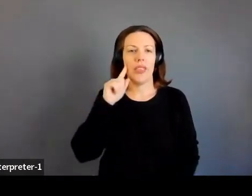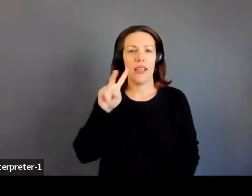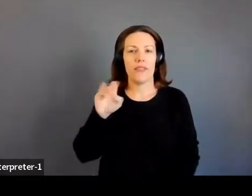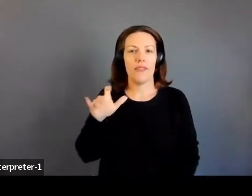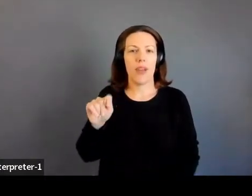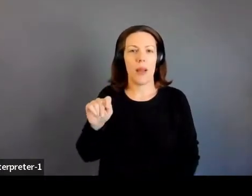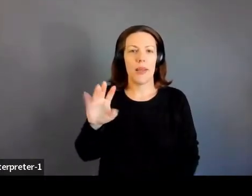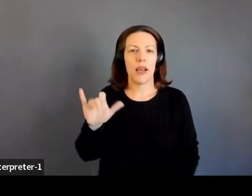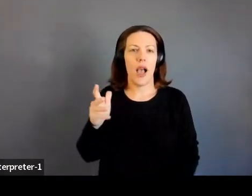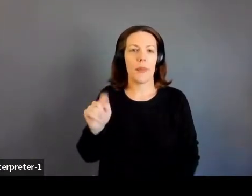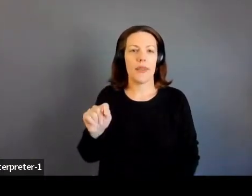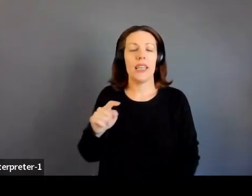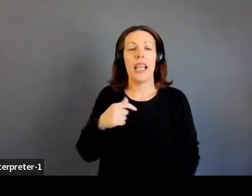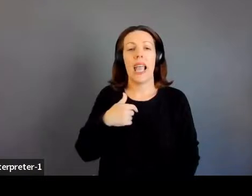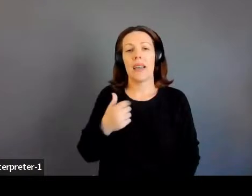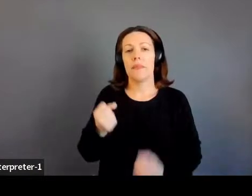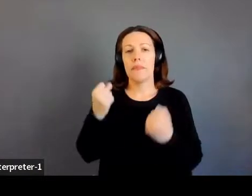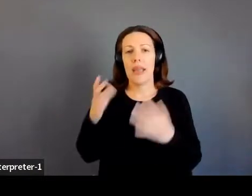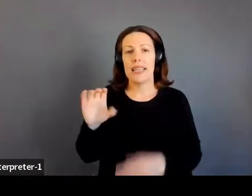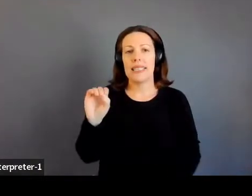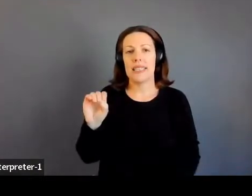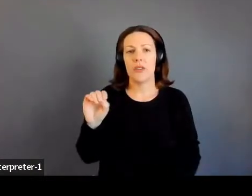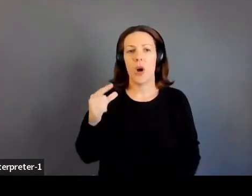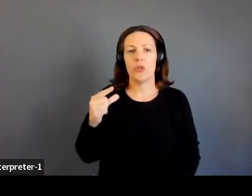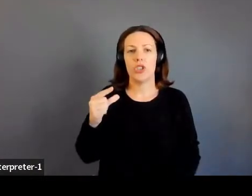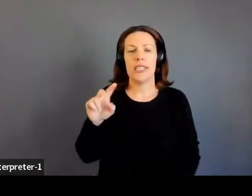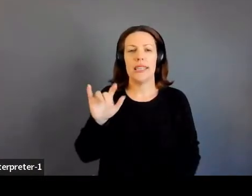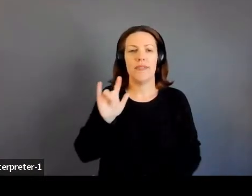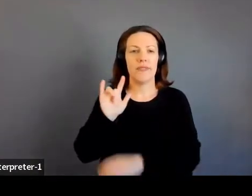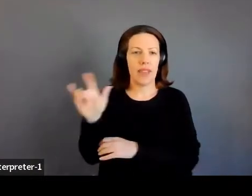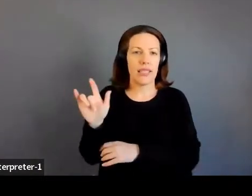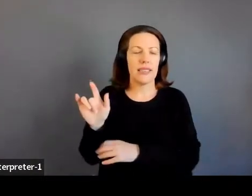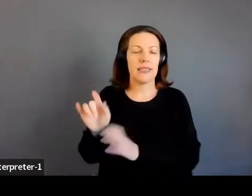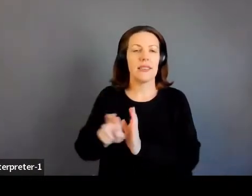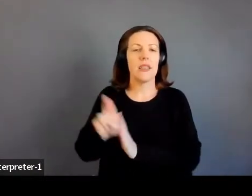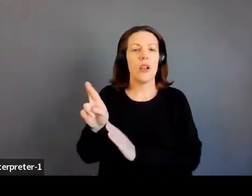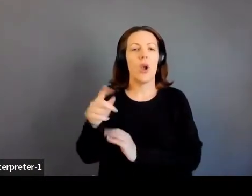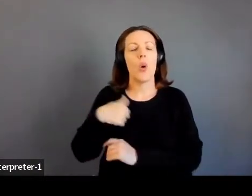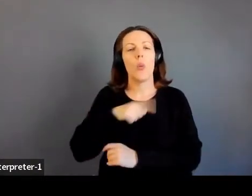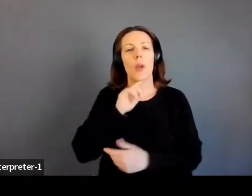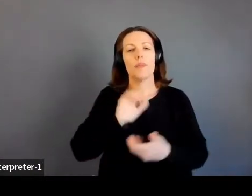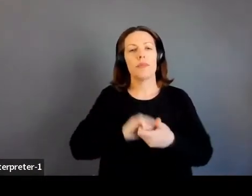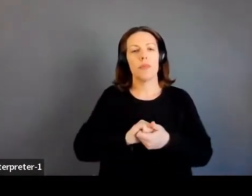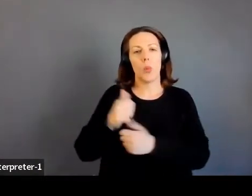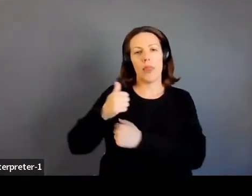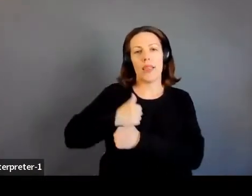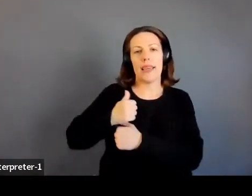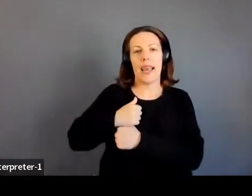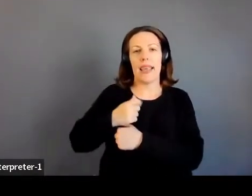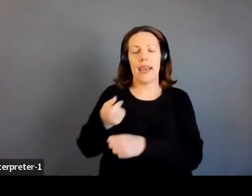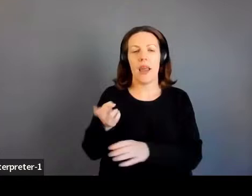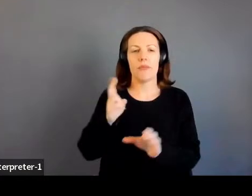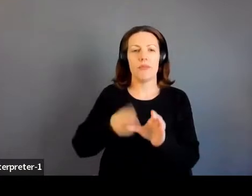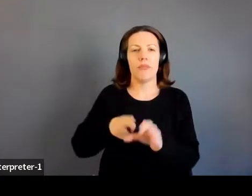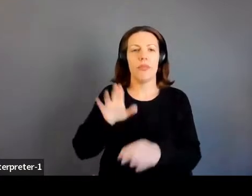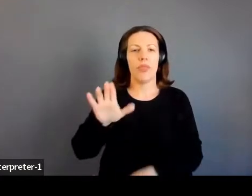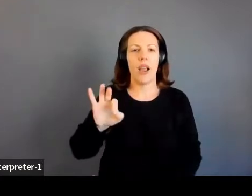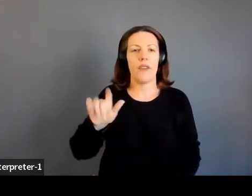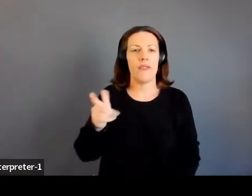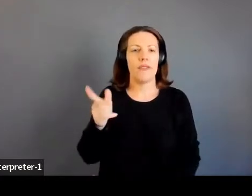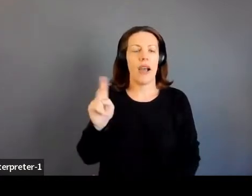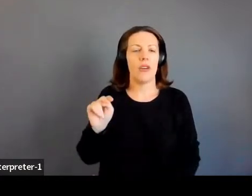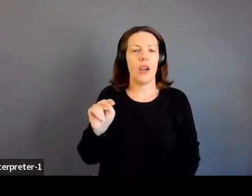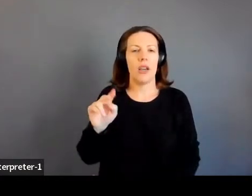And all of these zero-G flights, we partnered with the Canadian National Research Council and flew on their Falcon 20s over the last